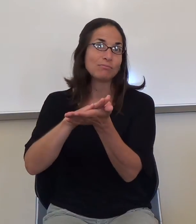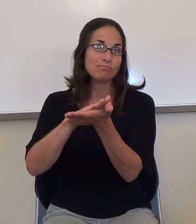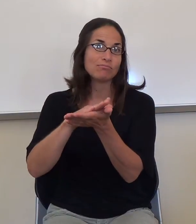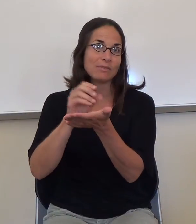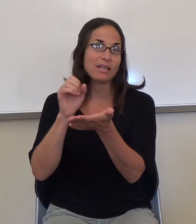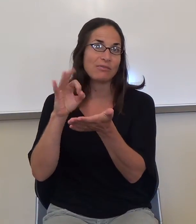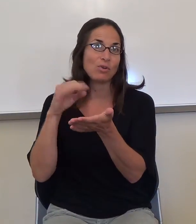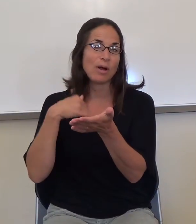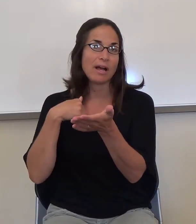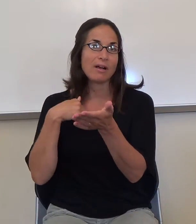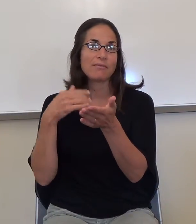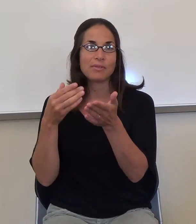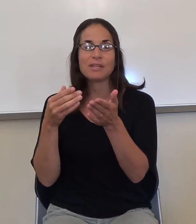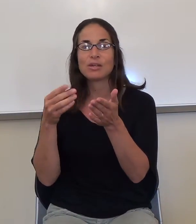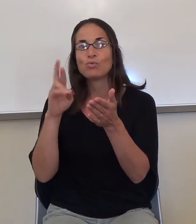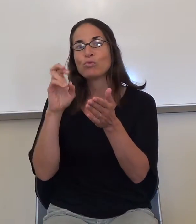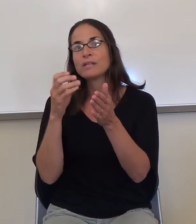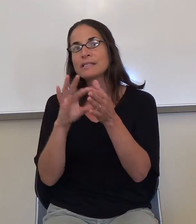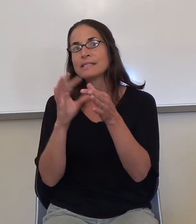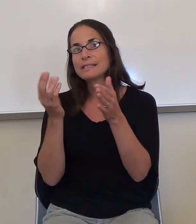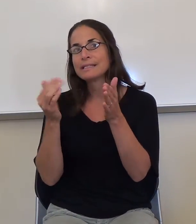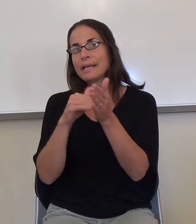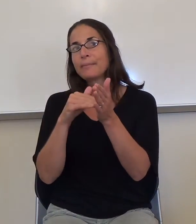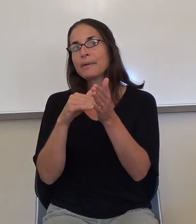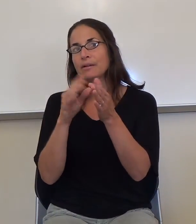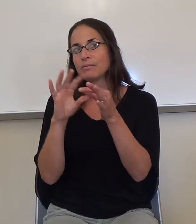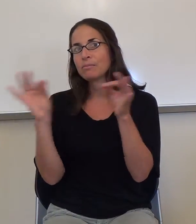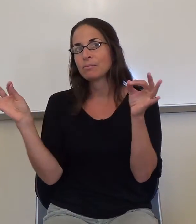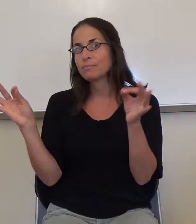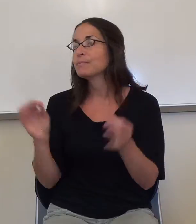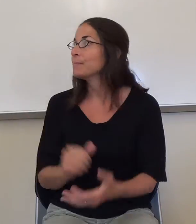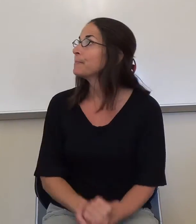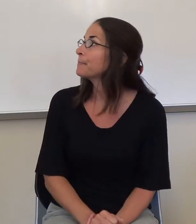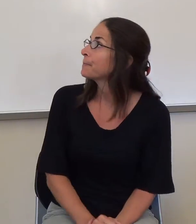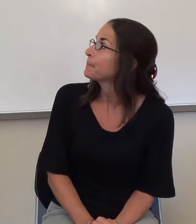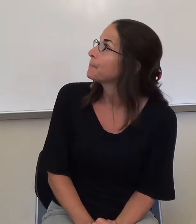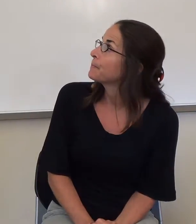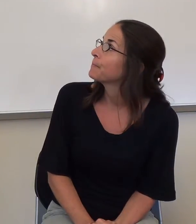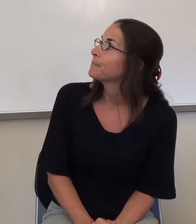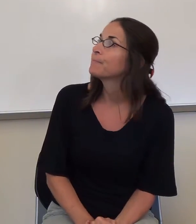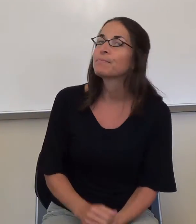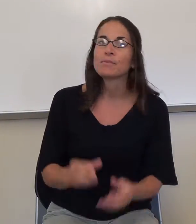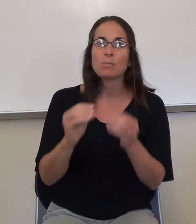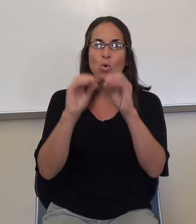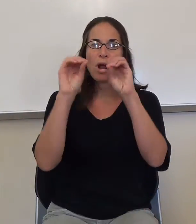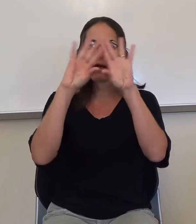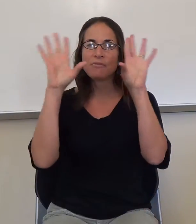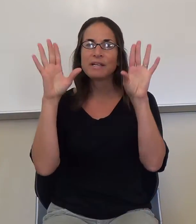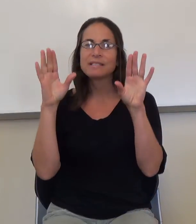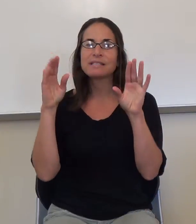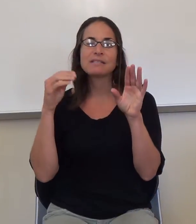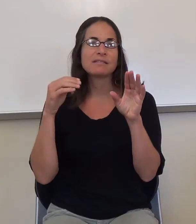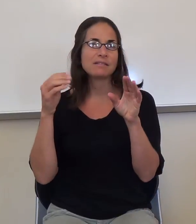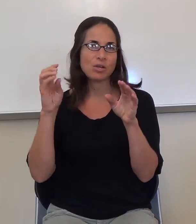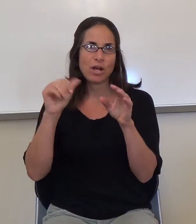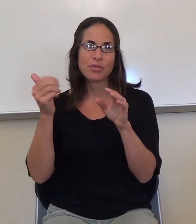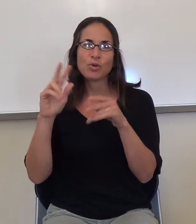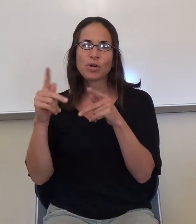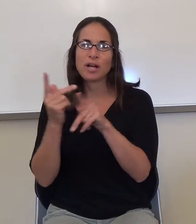These are more obvious than this kind. There are several different types. This is not